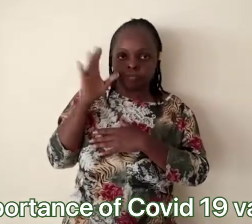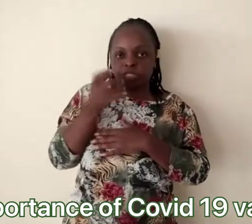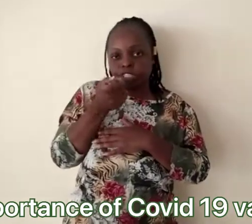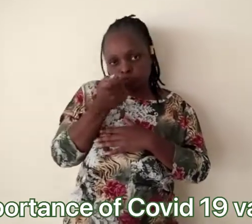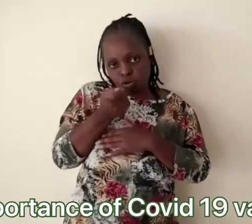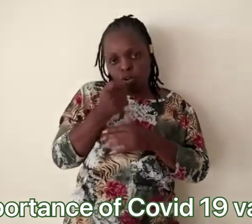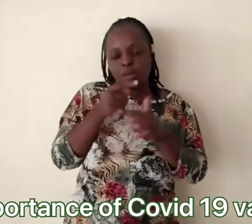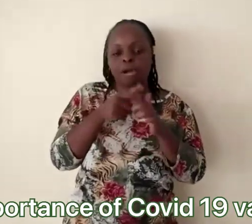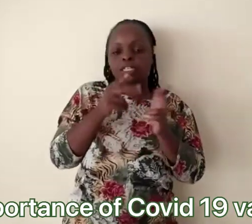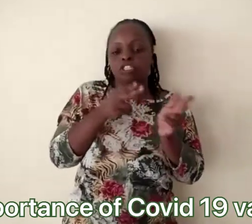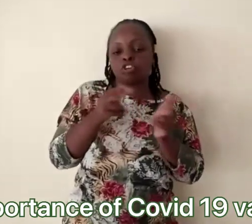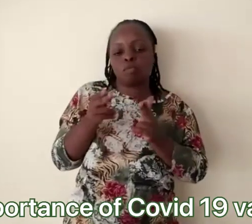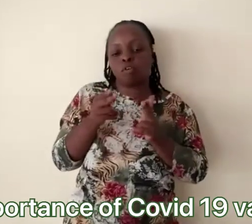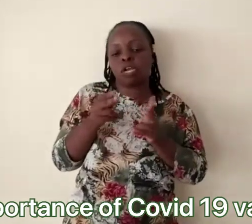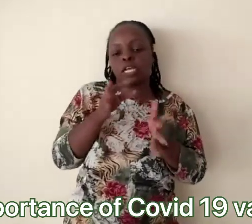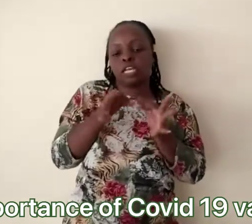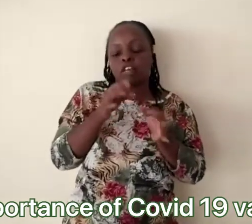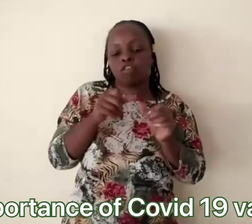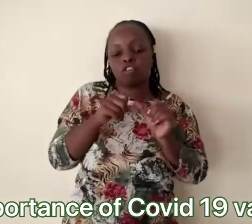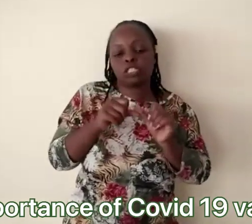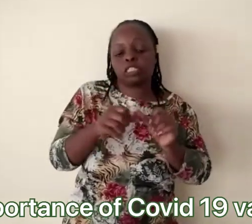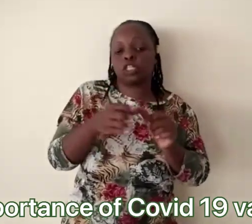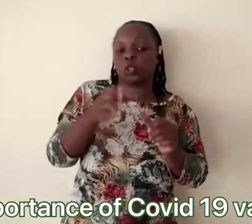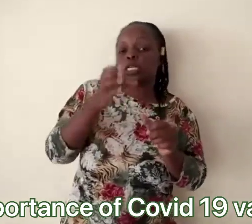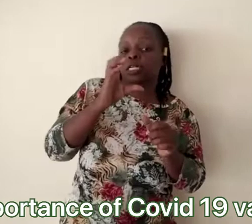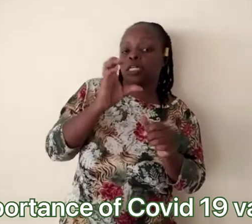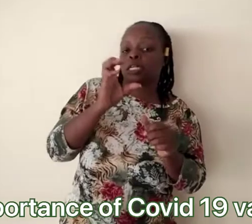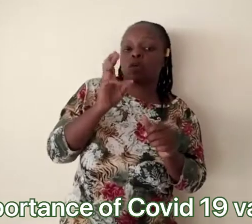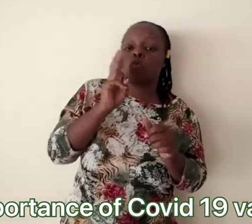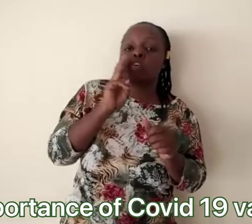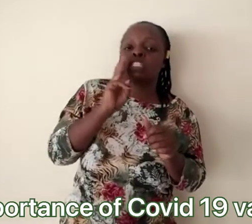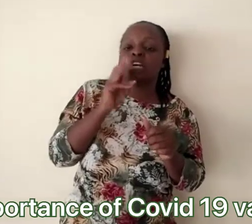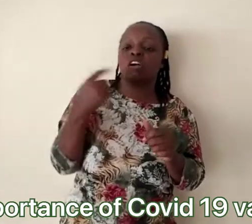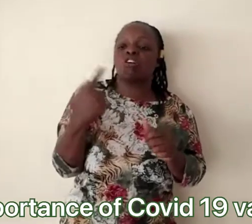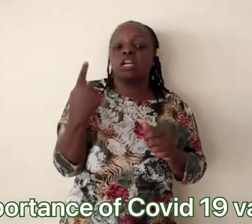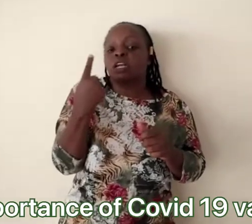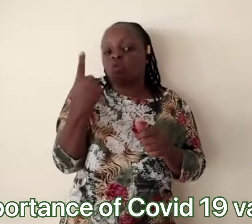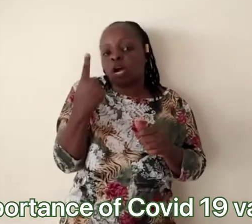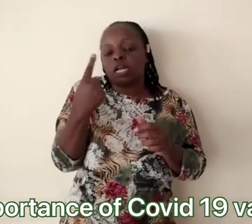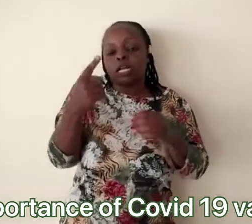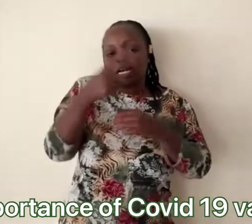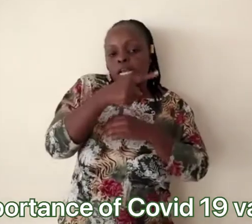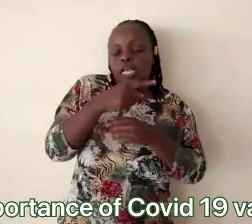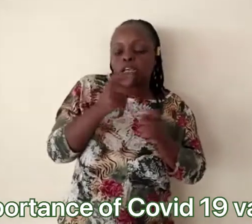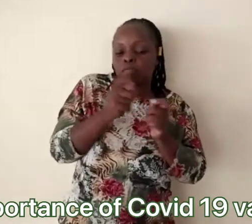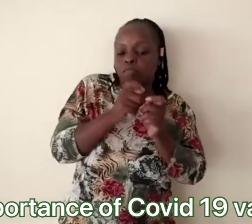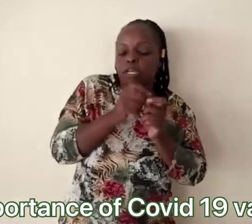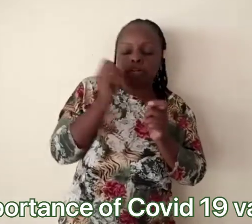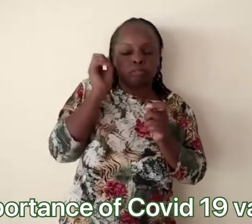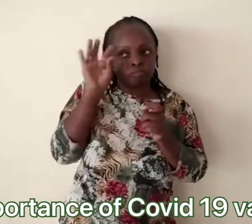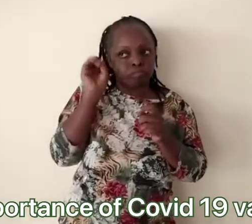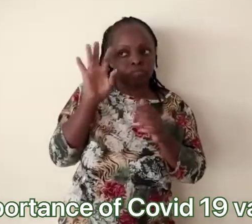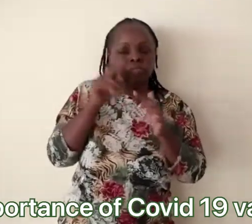had a mild headache. It was normal. So, I continued drinking a lot of water.